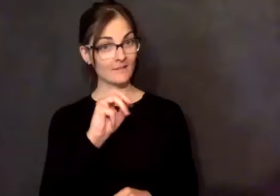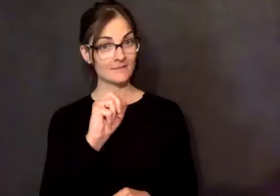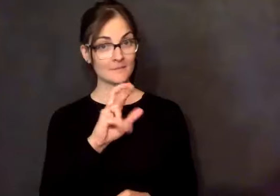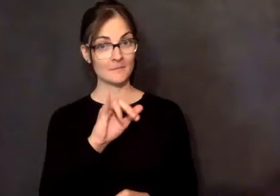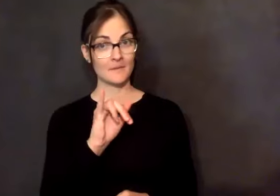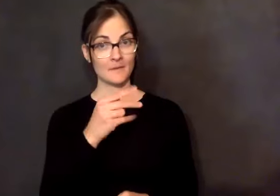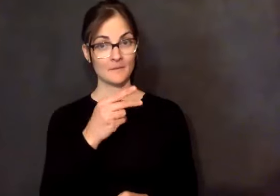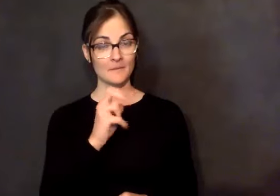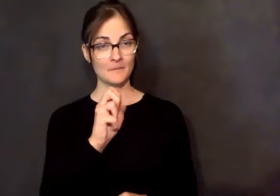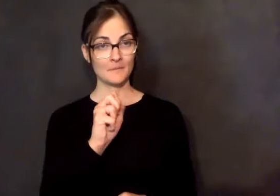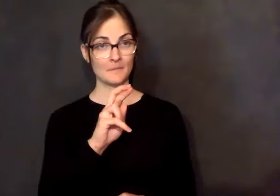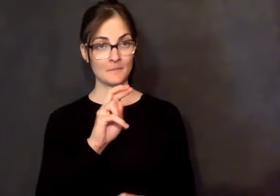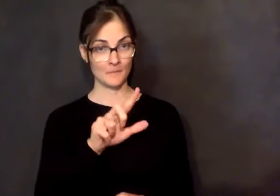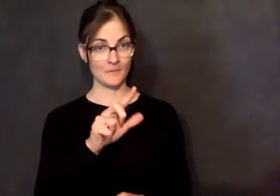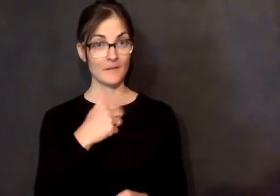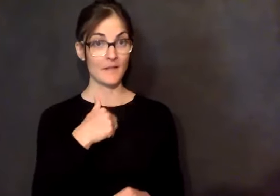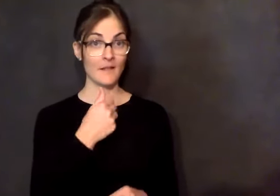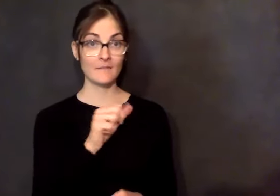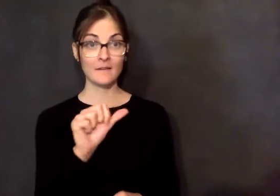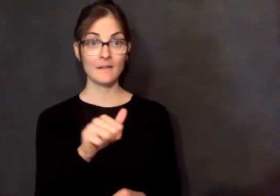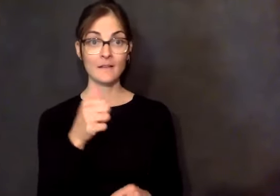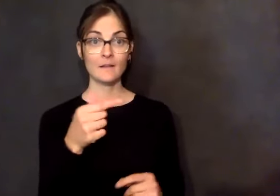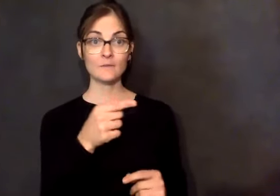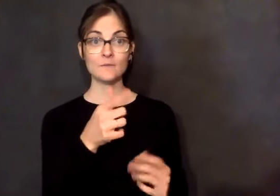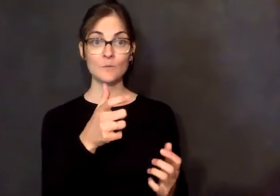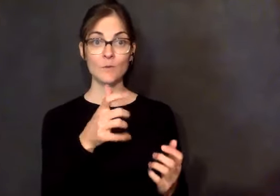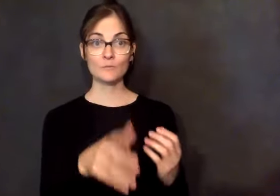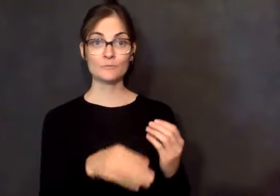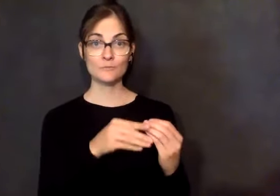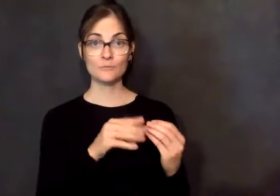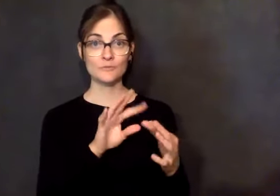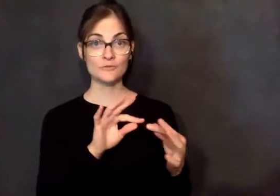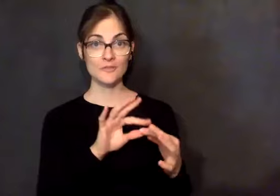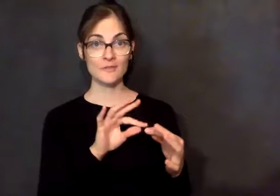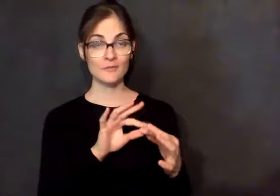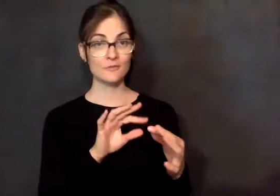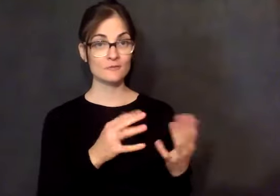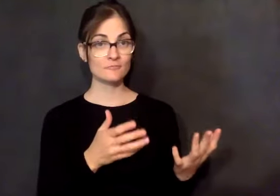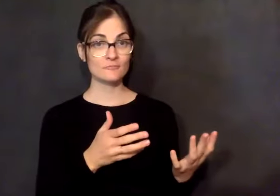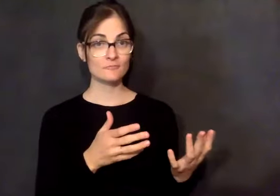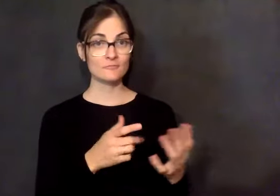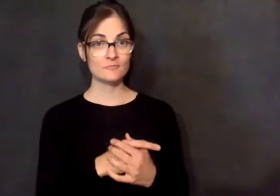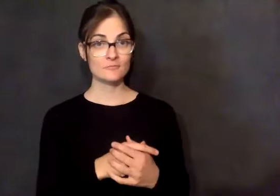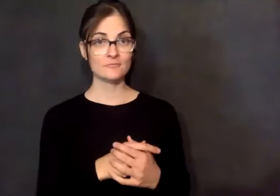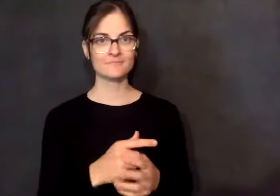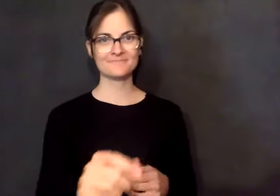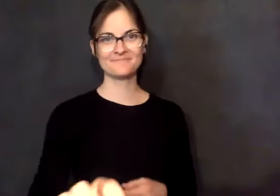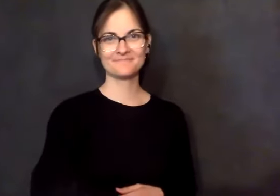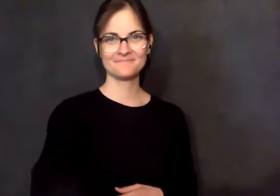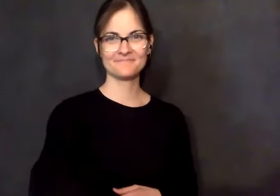Do you have a few things more to share there, Mayor Perrault? I had a couple I wanted to share about sponsoring other guys. about other than that? Ed, go ahead.